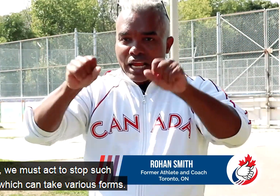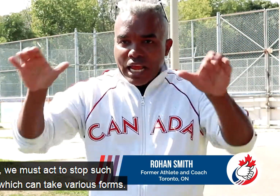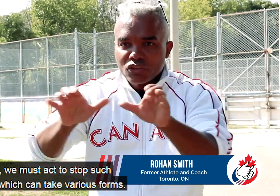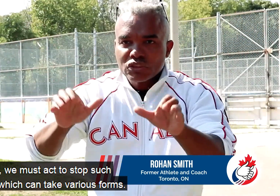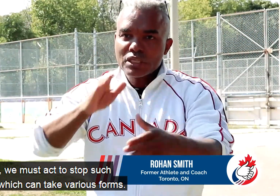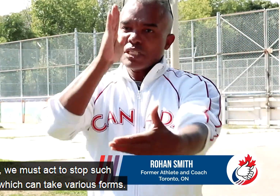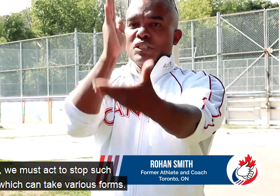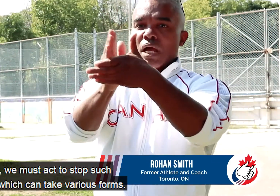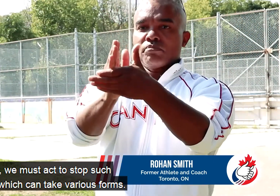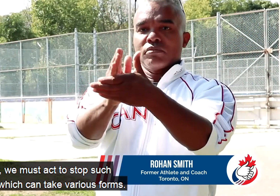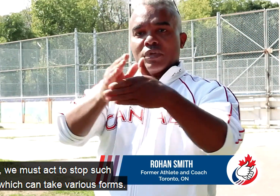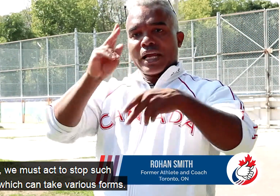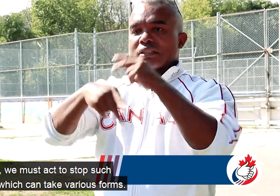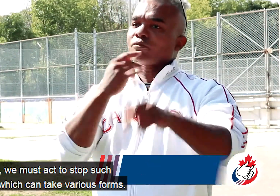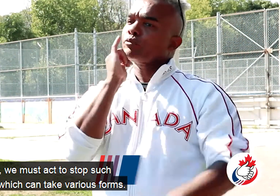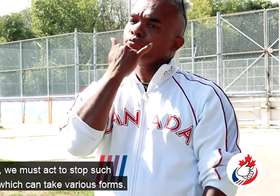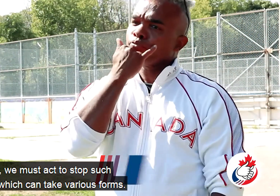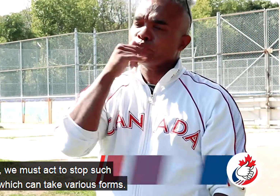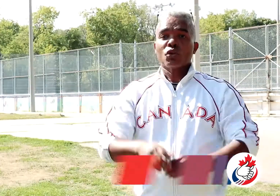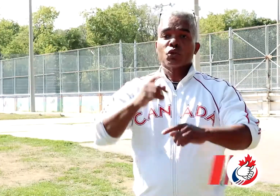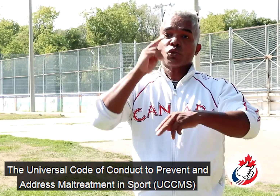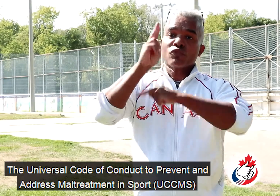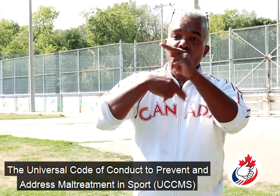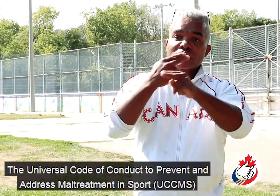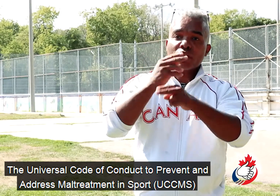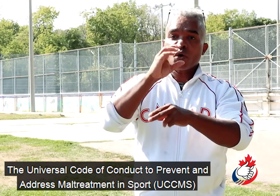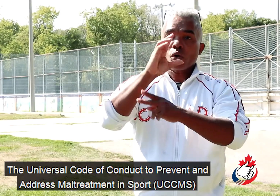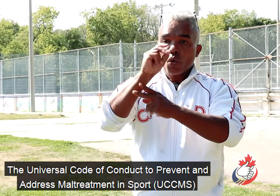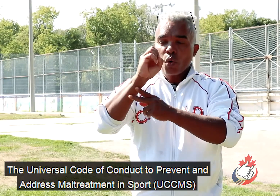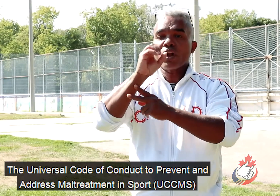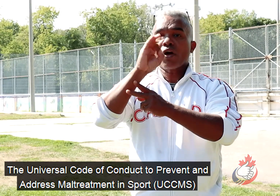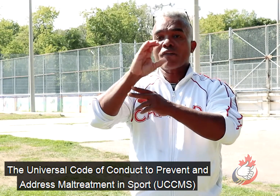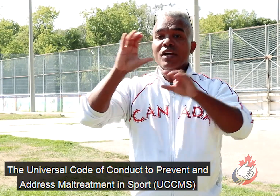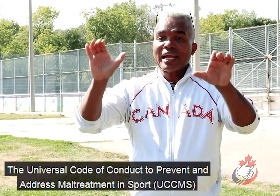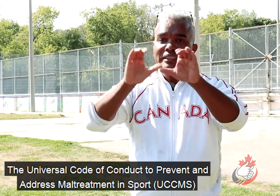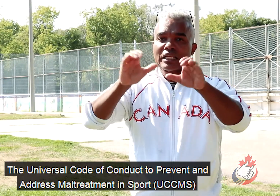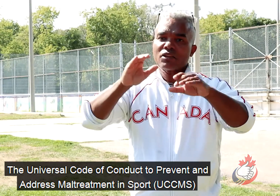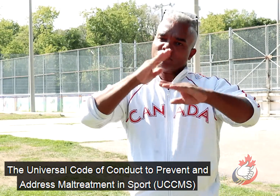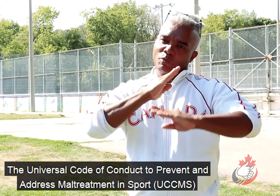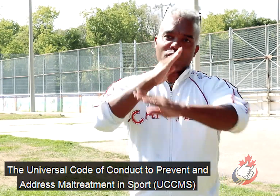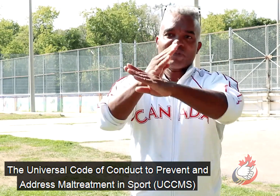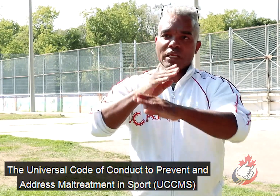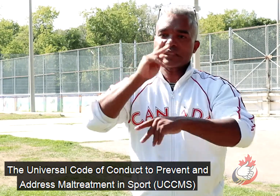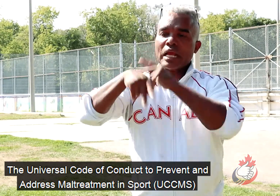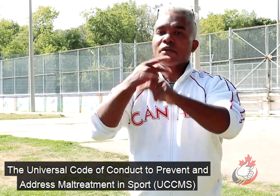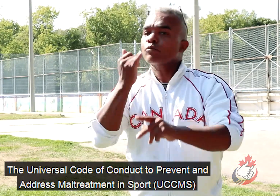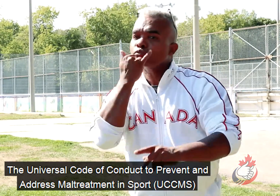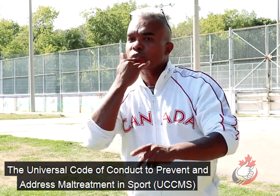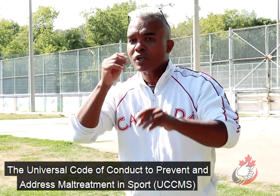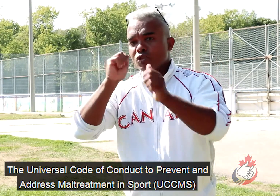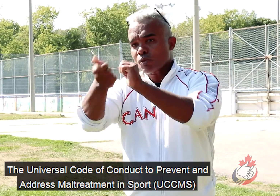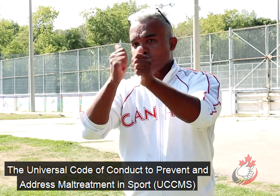mistreatment, which can take various forms. The Universal Code of Conduct to Prevent and Address Maltreatment in Sport